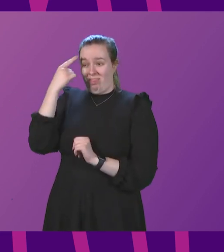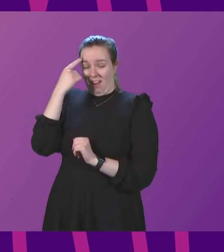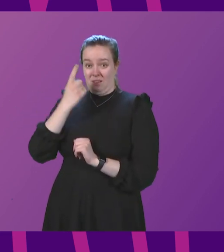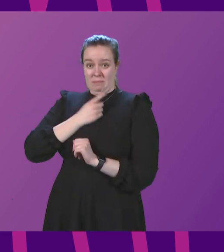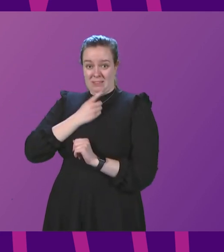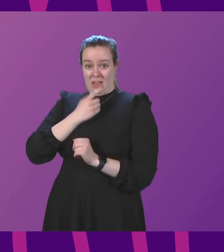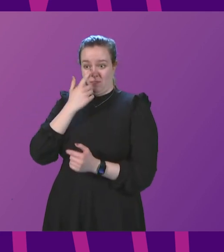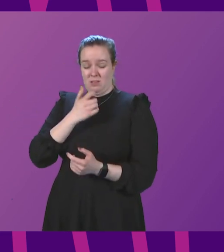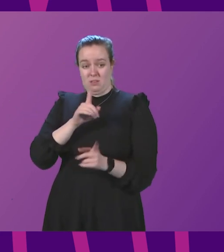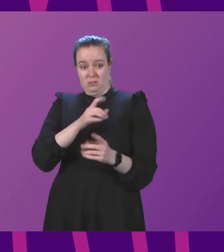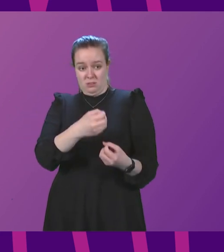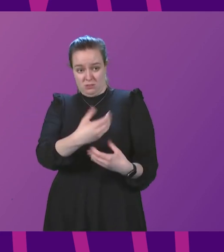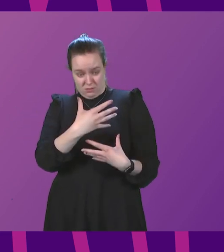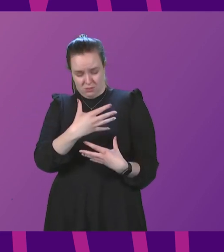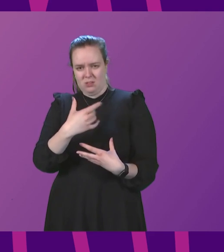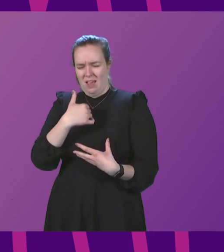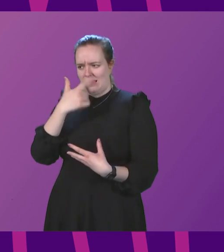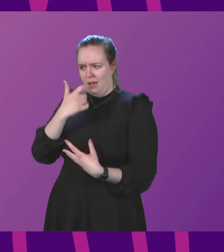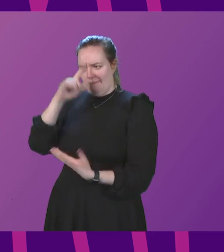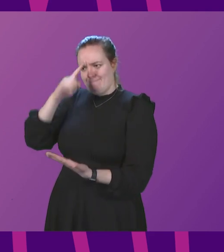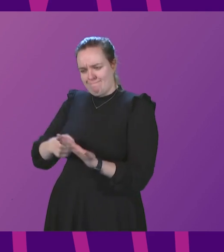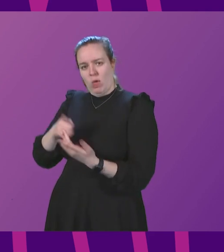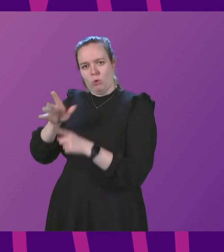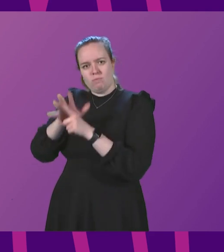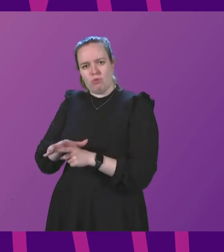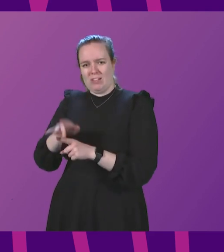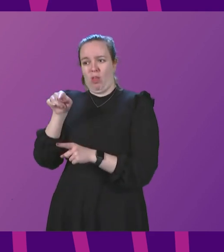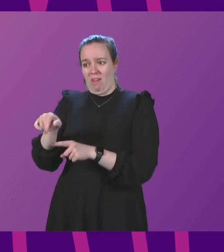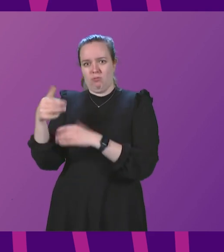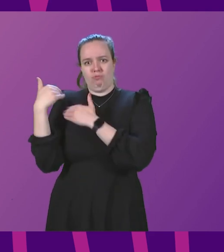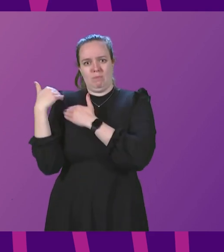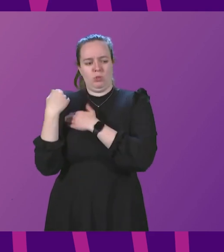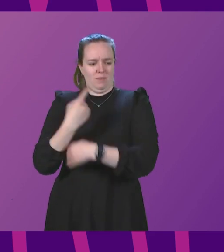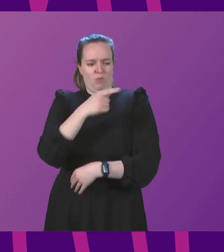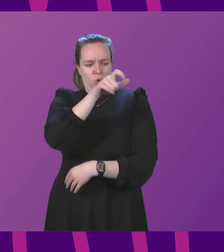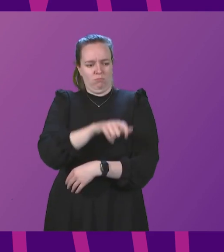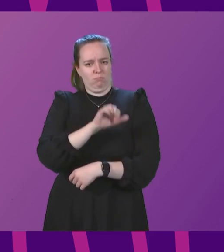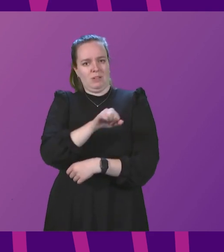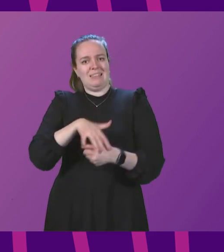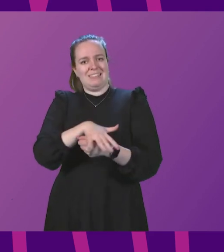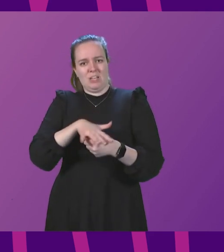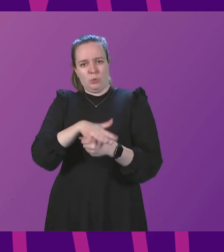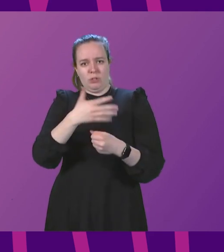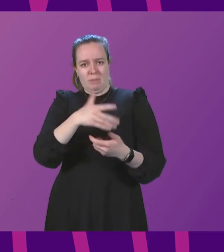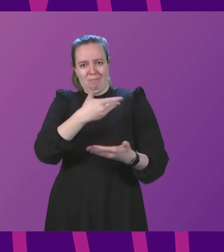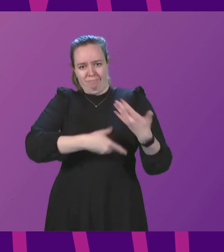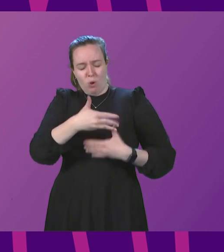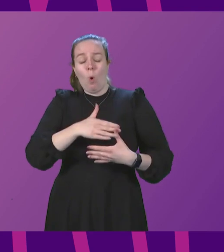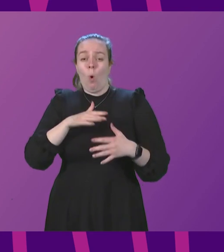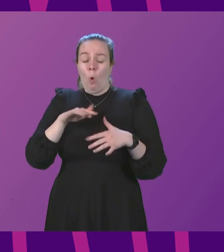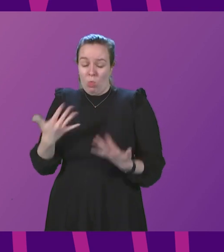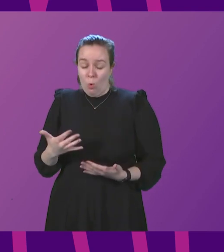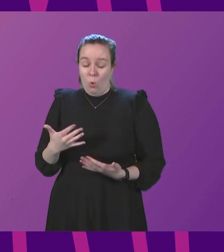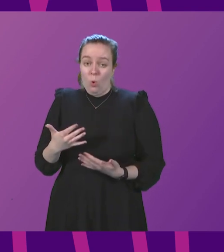what I've heard in the question that those pressures are responsible for the individual situation that has been narrated although that does